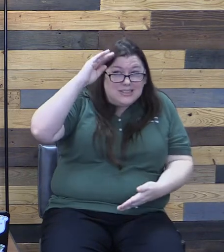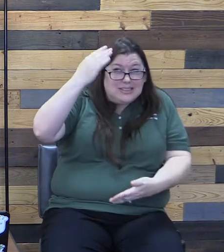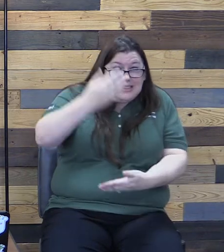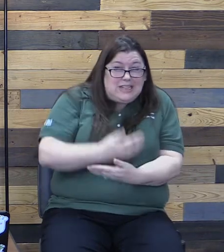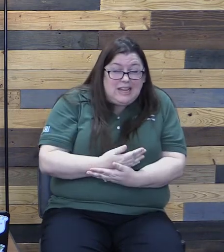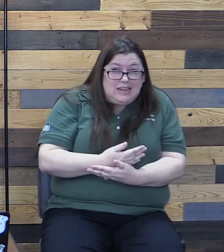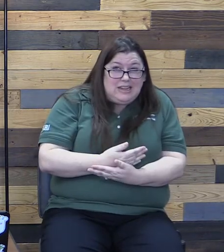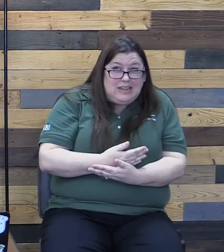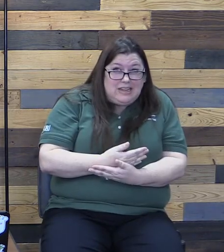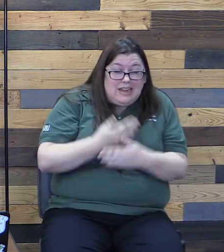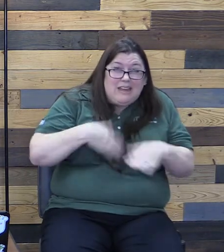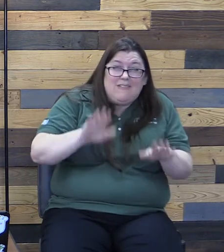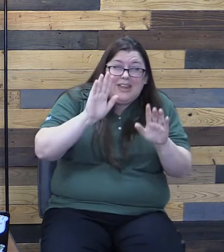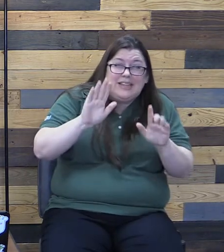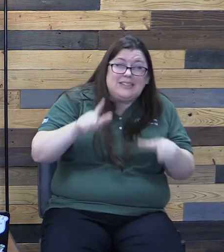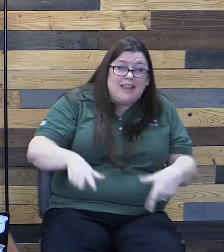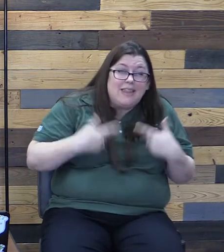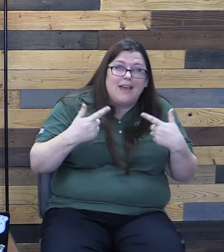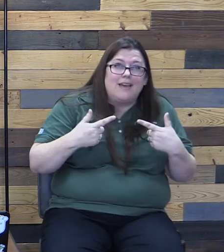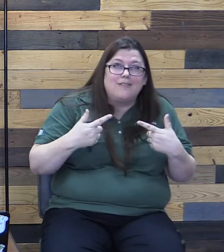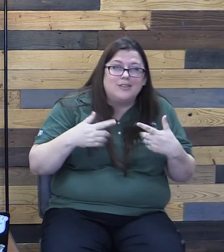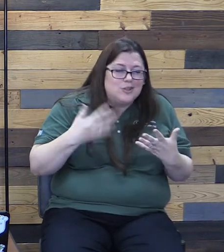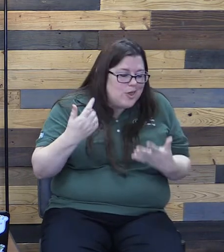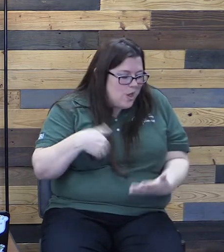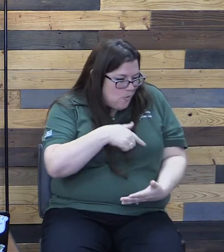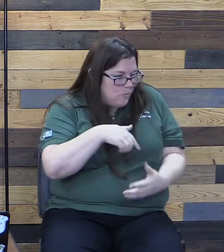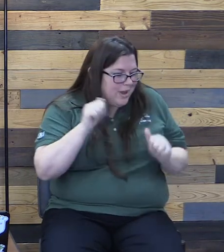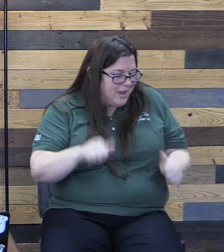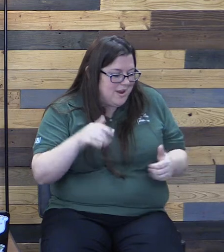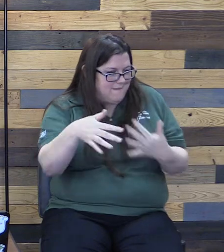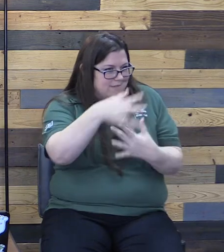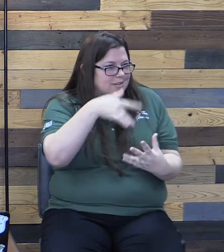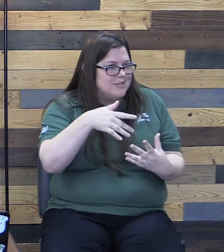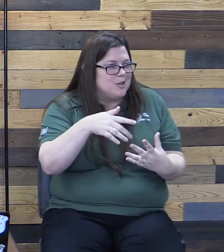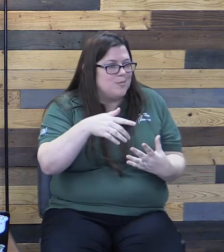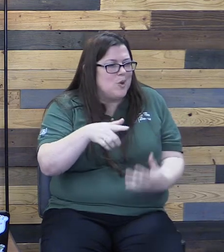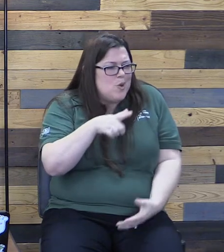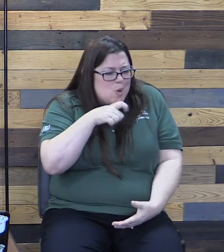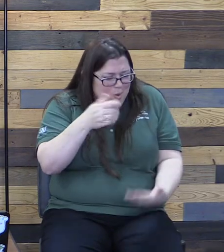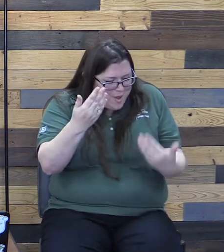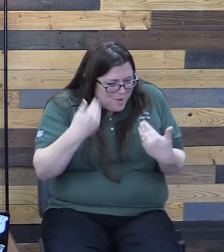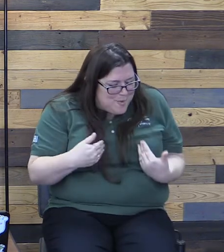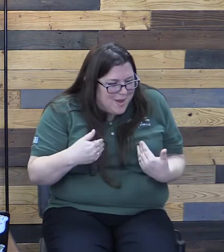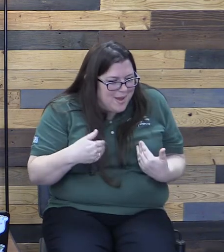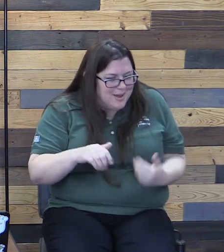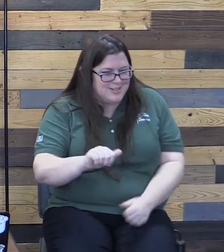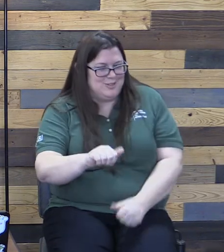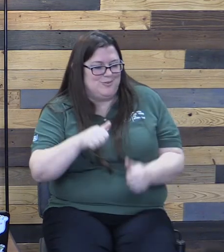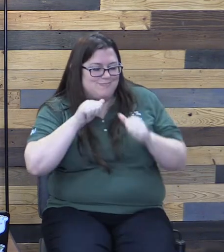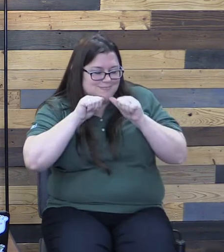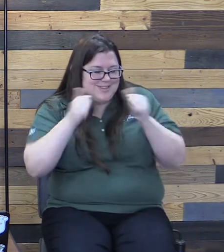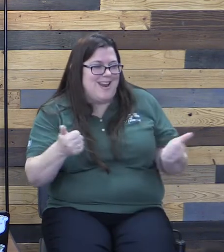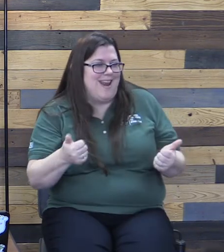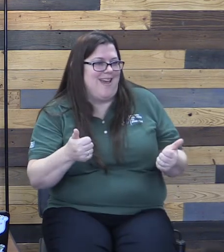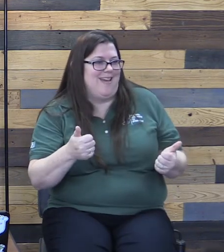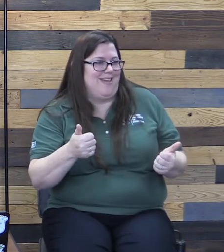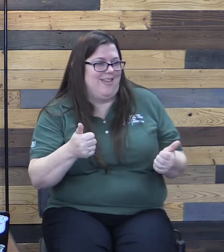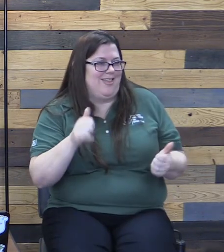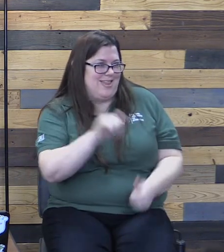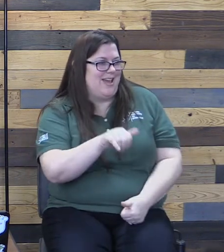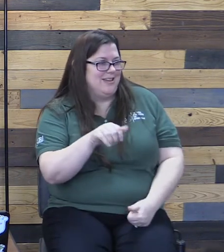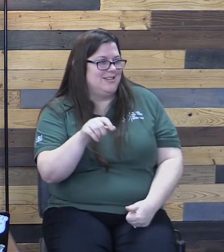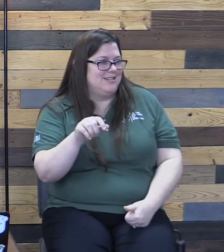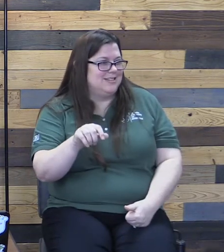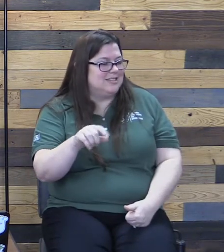so that we could be in fellowship, who am I to deny it to someone else? And even if I don't feel like forgiving